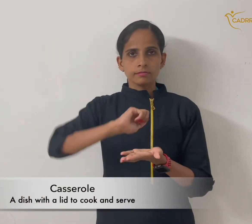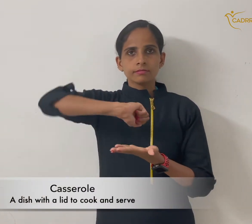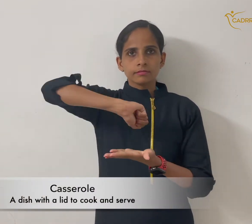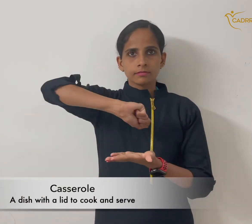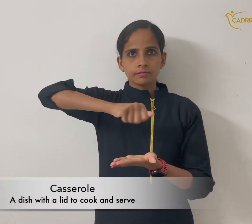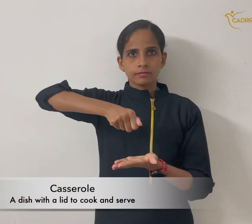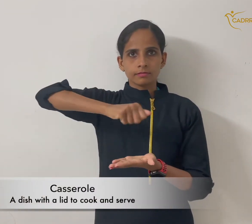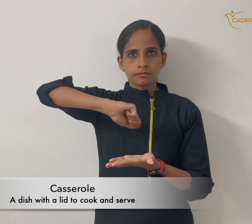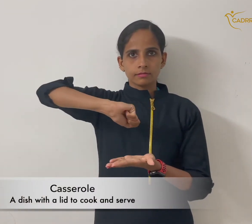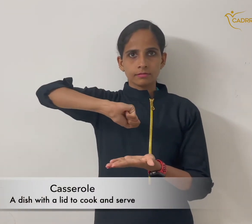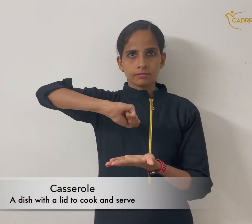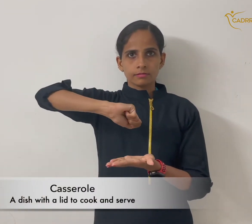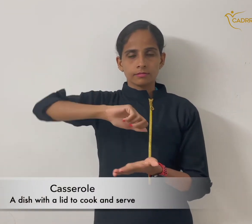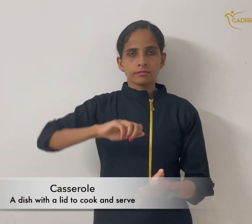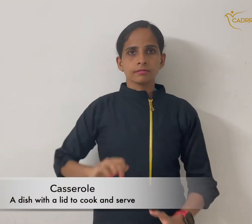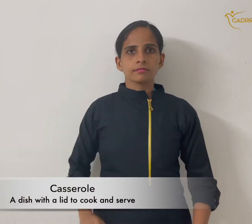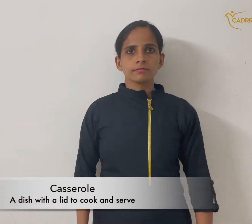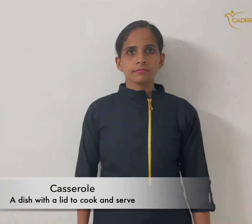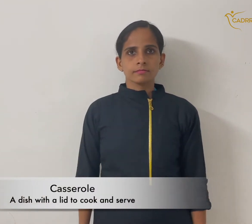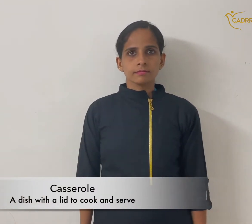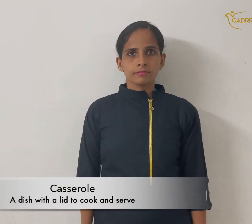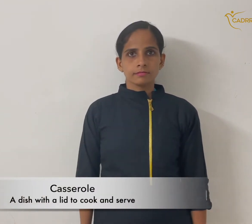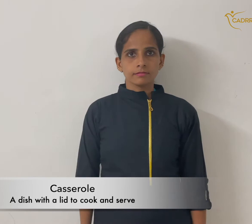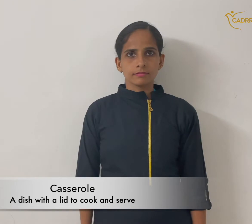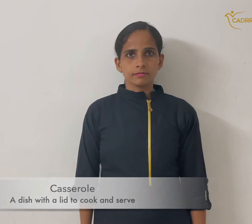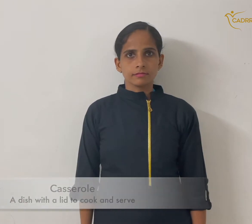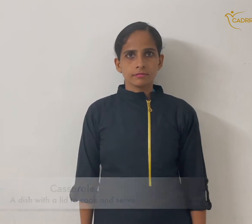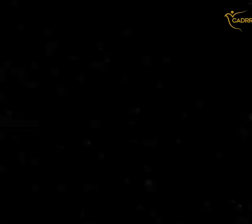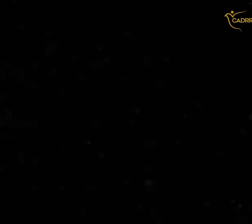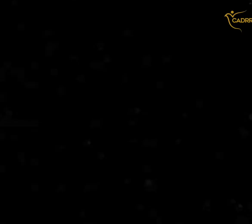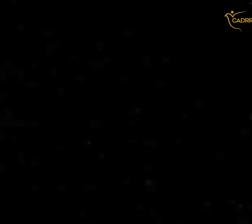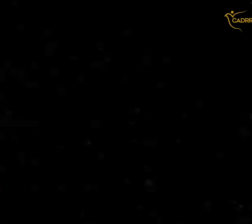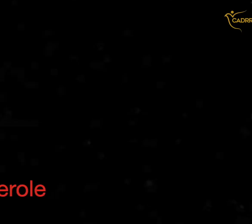casserole a dish with a lid to cook and serve